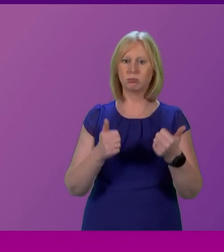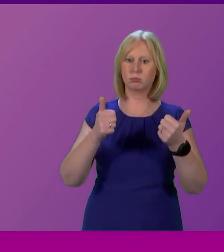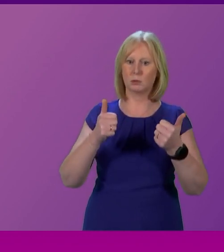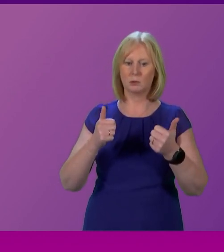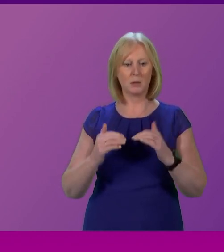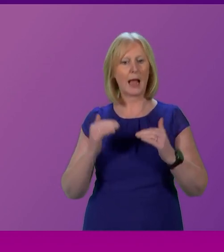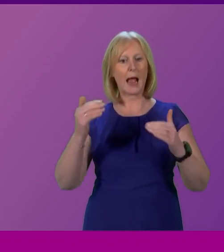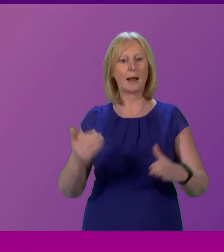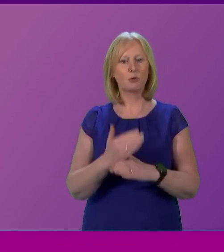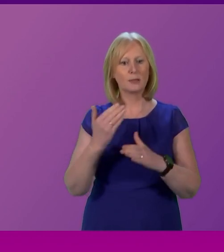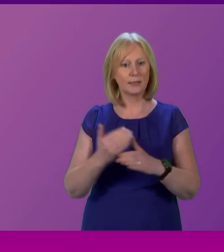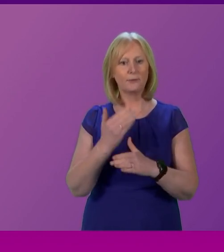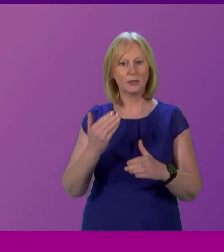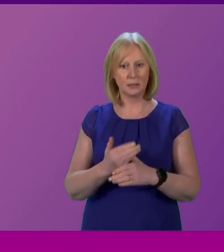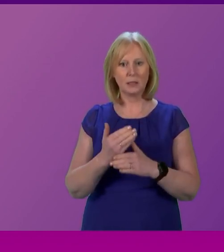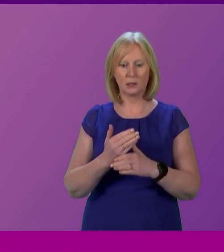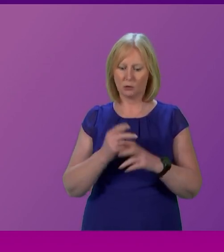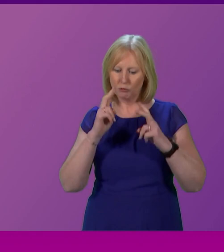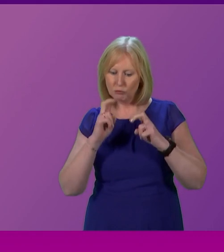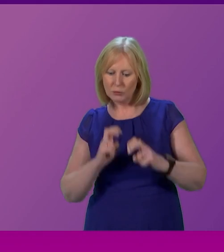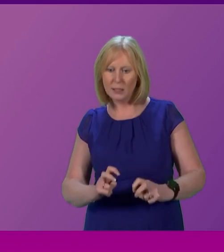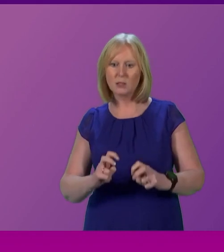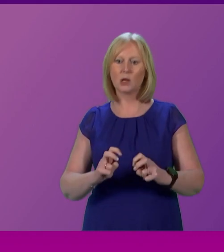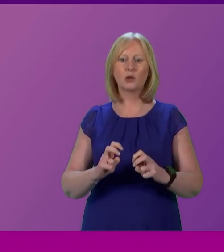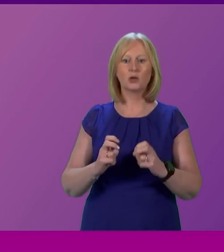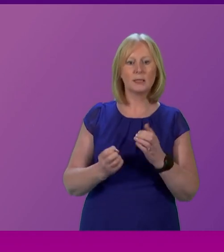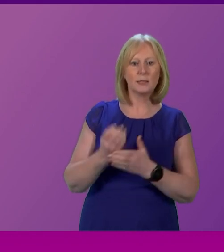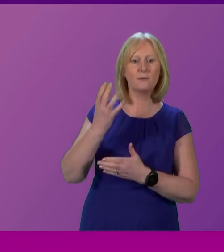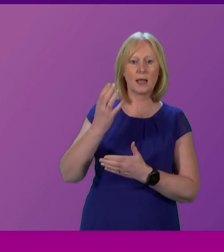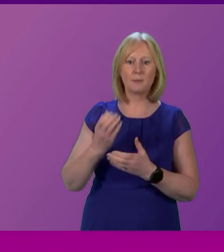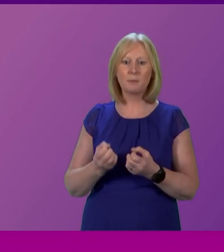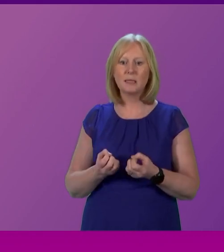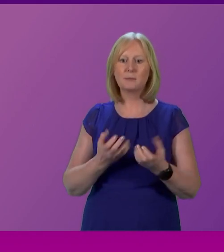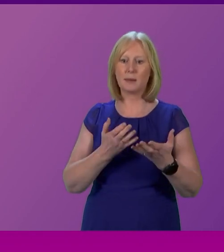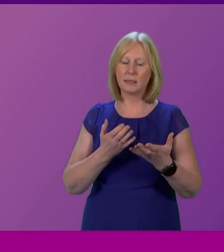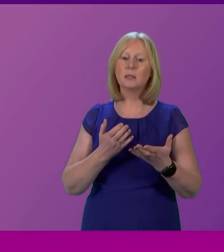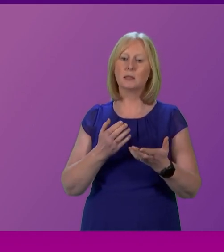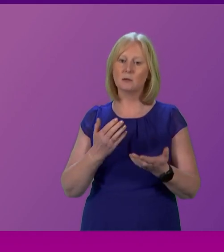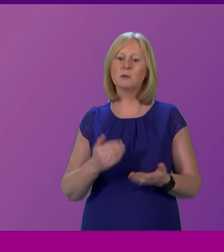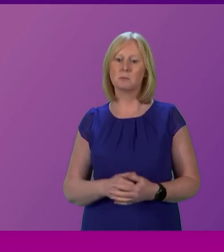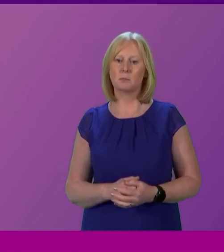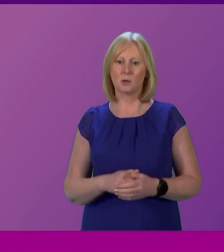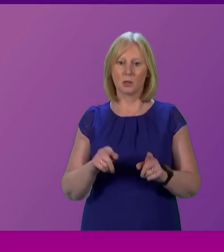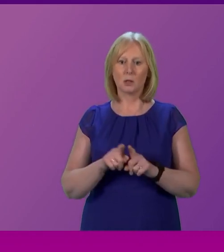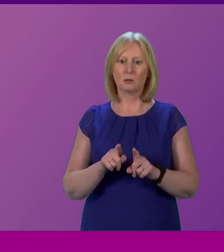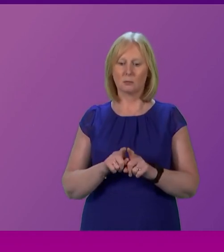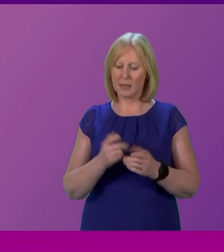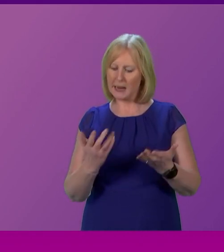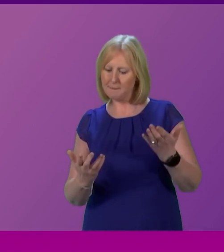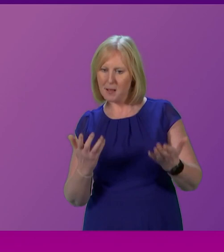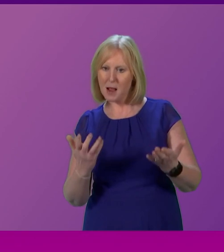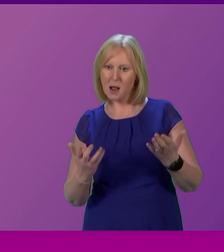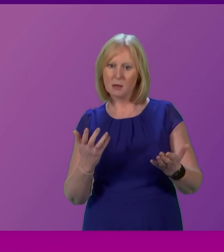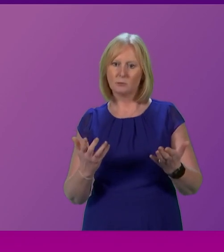productivity, greater research and development spending, and higher business investment than the UK does. Yes, the member from the